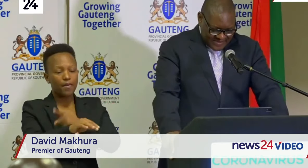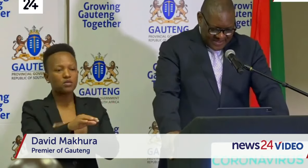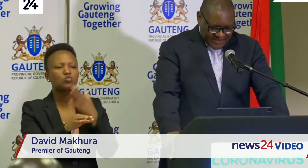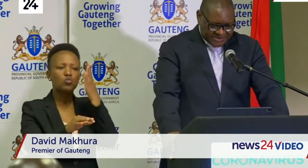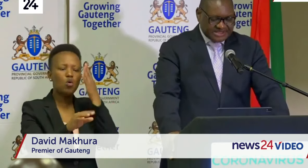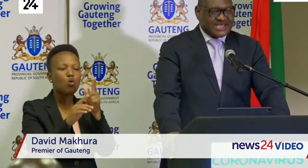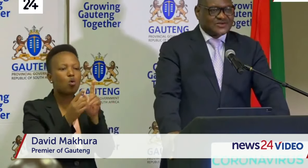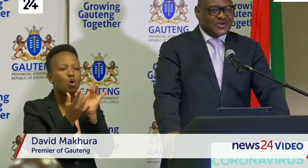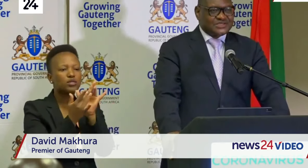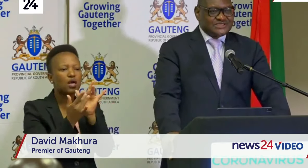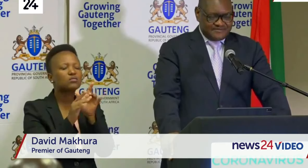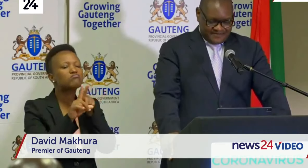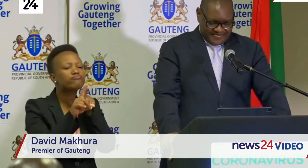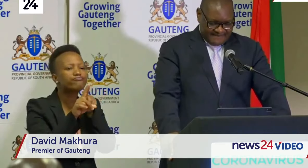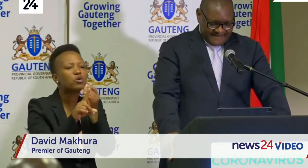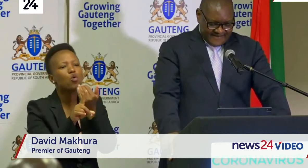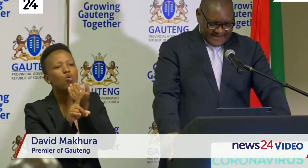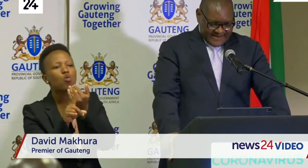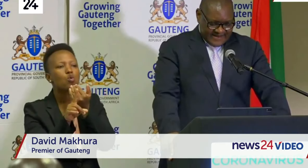using technology.